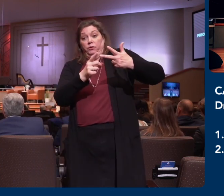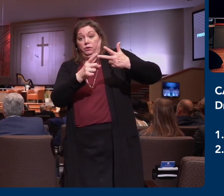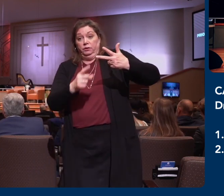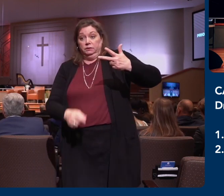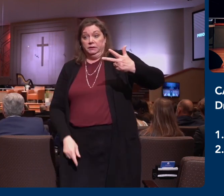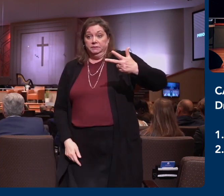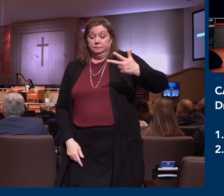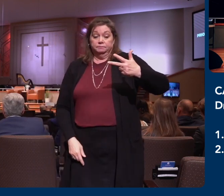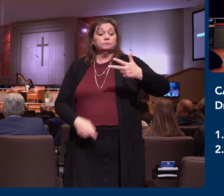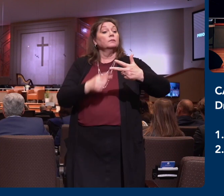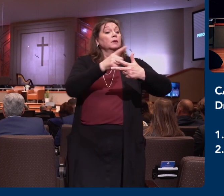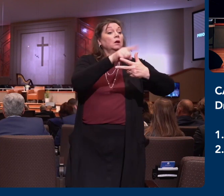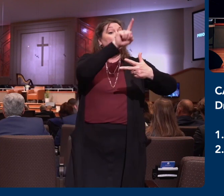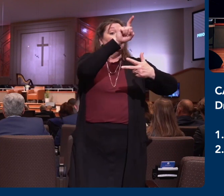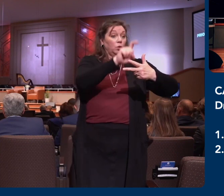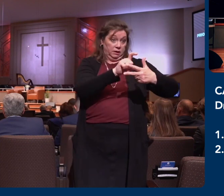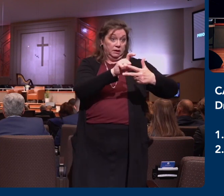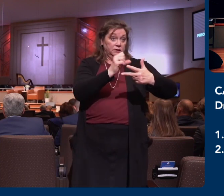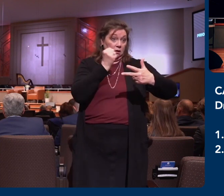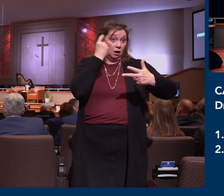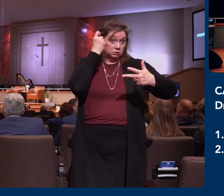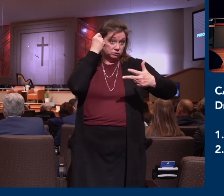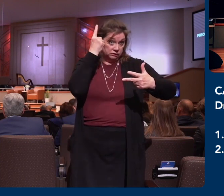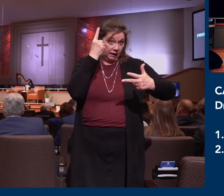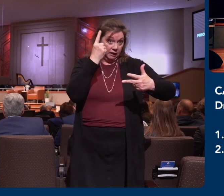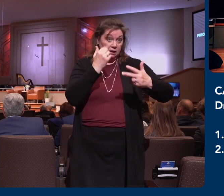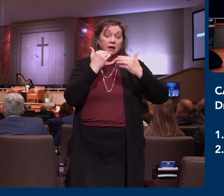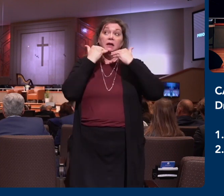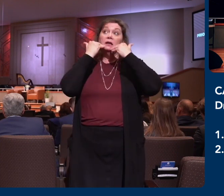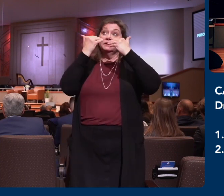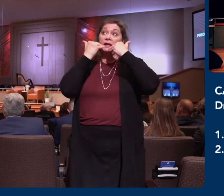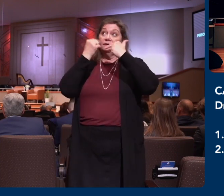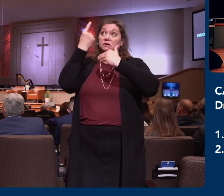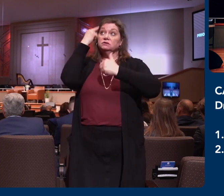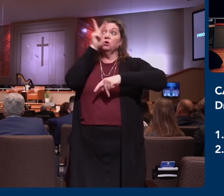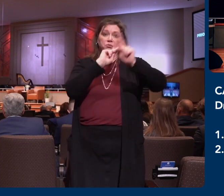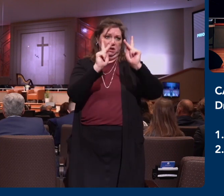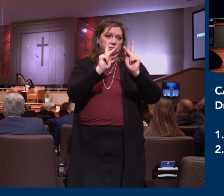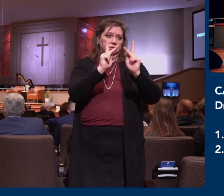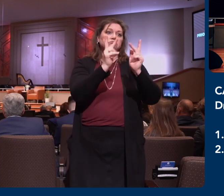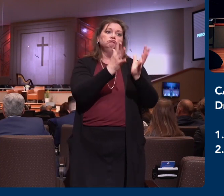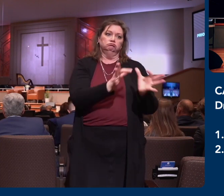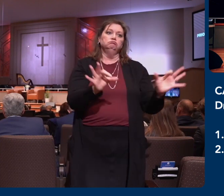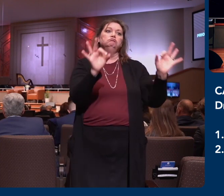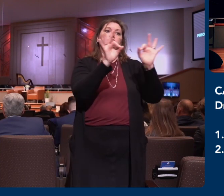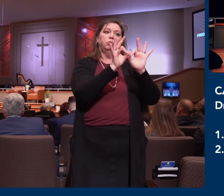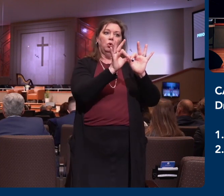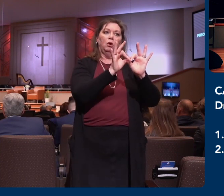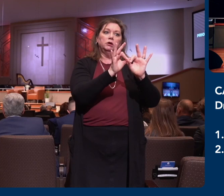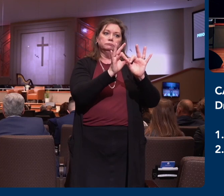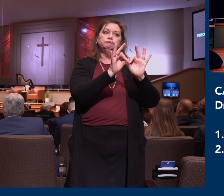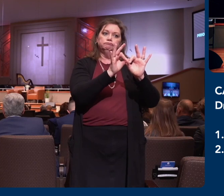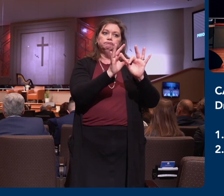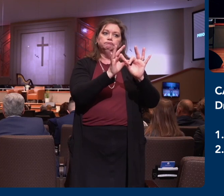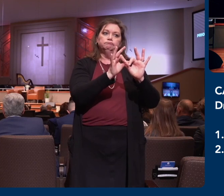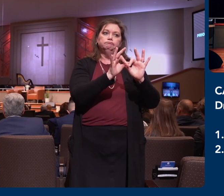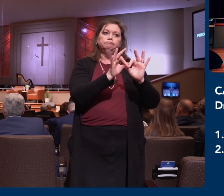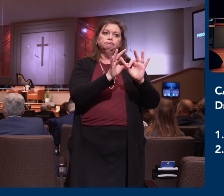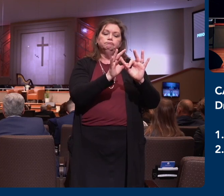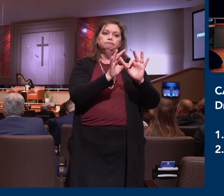we need to prioritize our thankfulness for the ministry and for the people that God allows us to serve and serve with, not only do